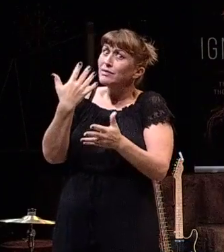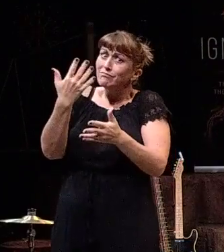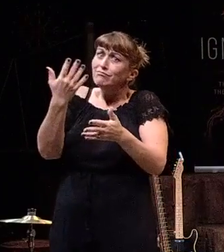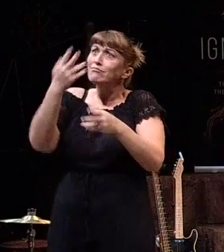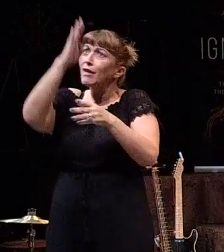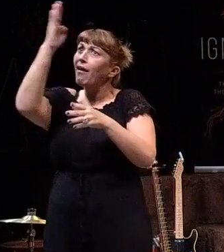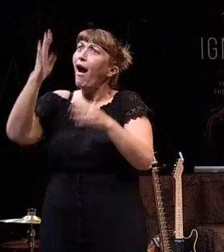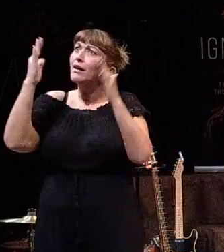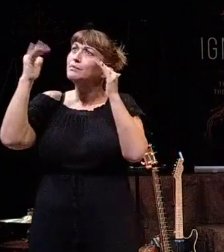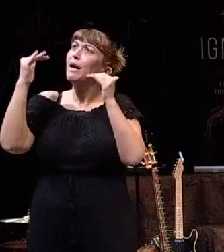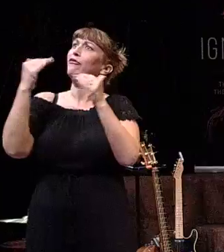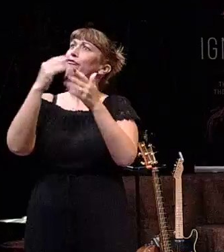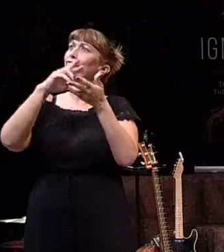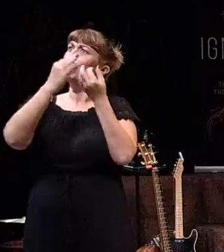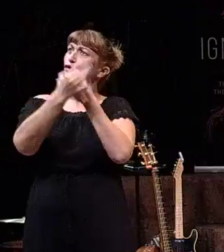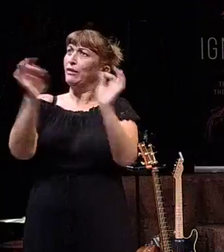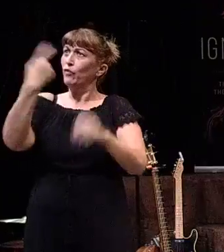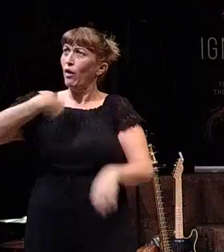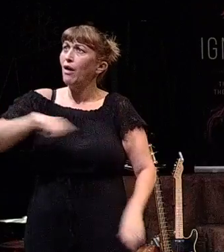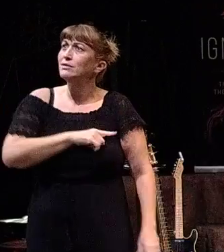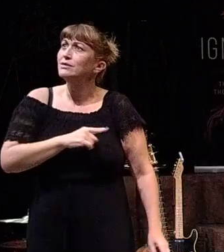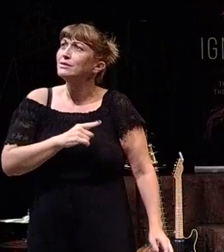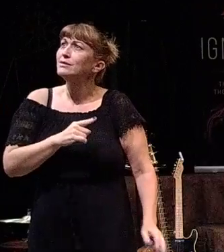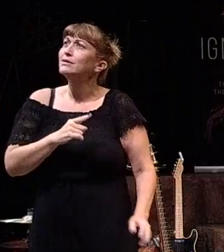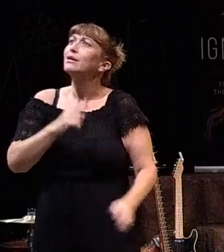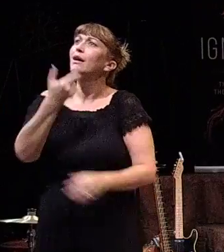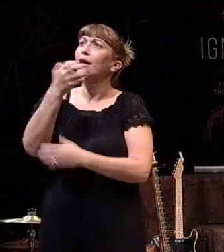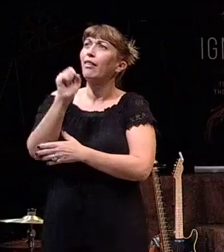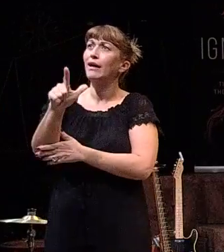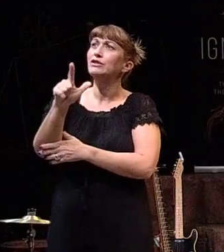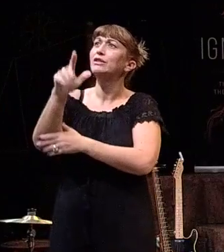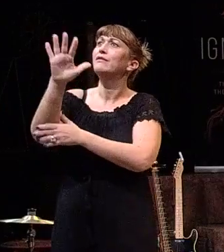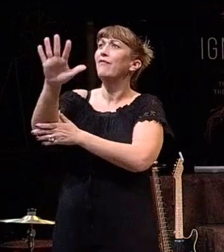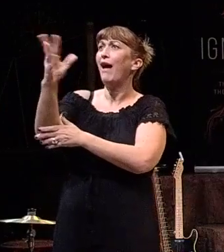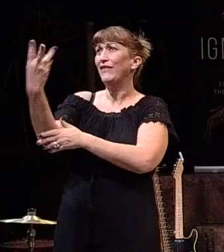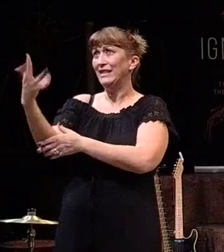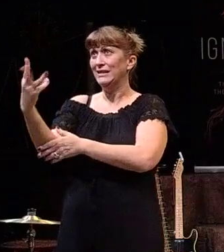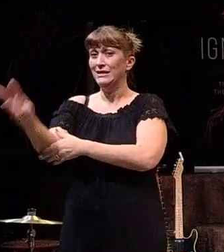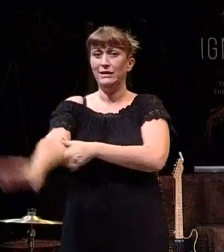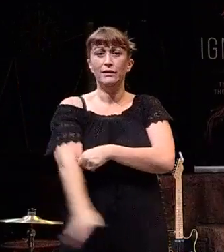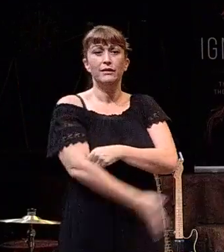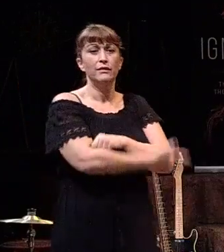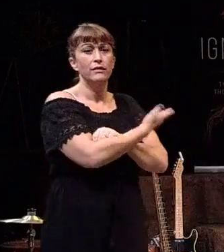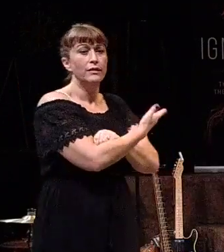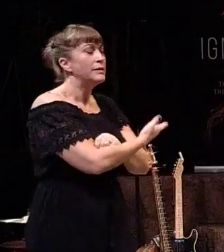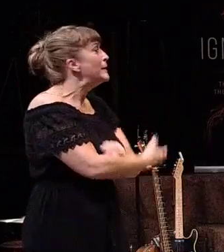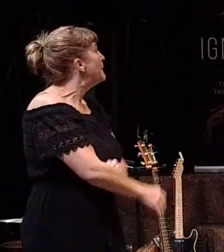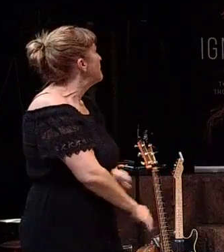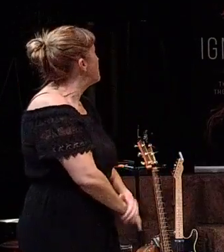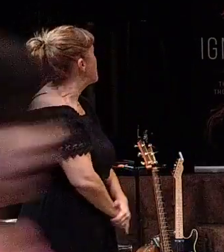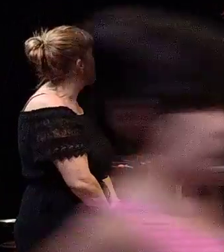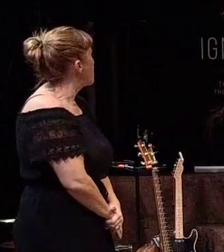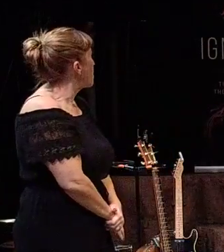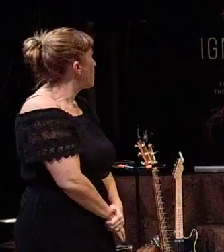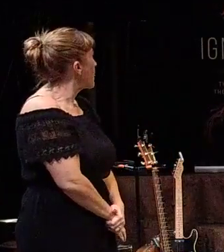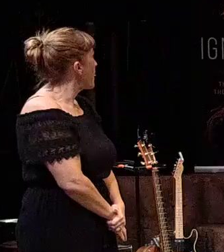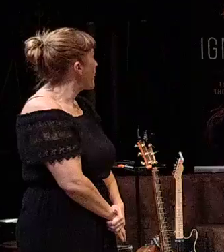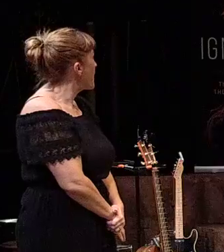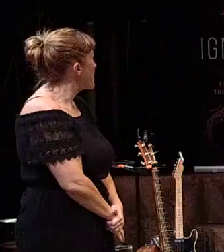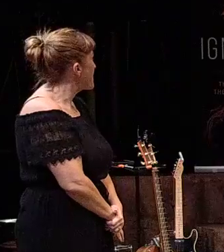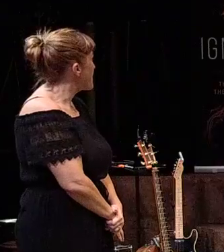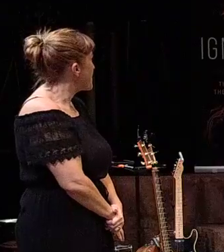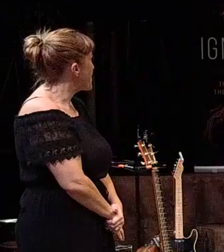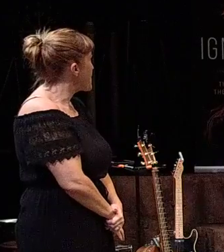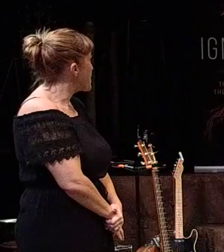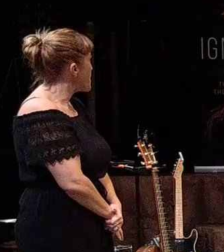So what does that look like? In Galatians chapter 5 verse 16, we're going to go a little bit further down. The Bible says, So I say walk